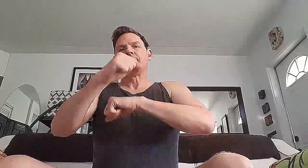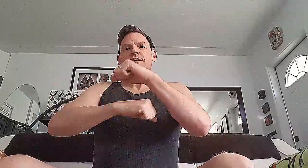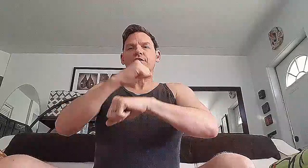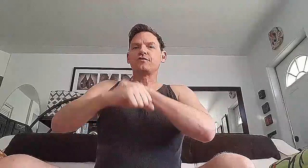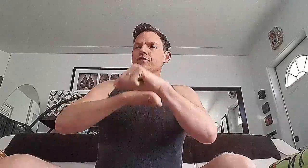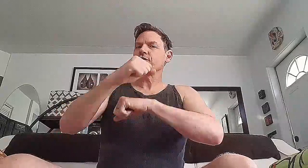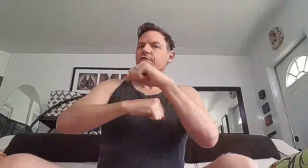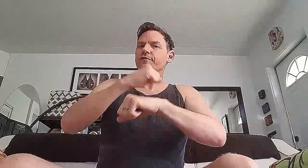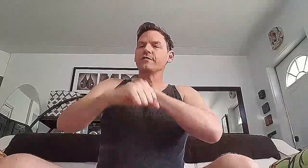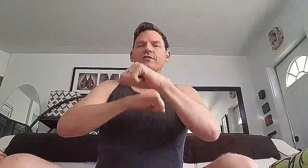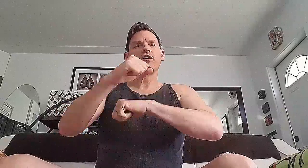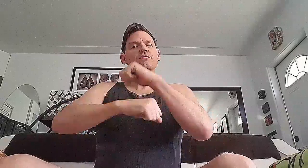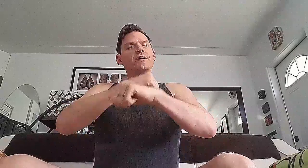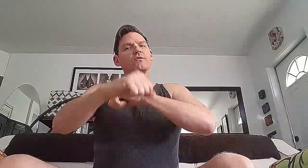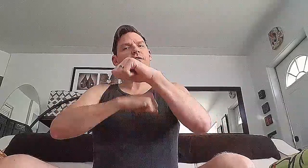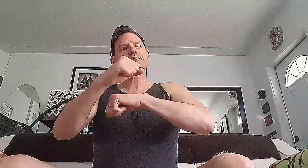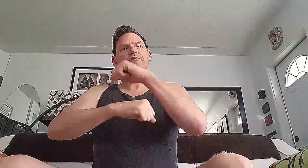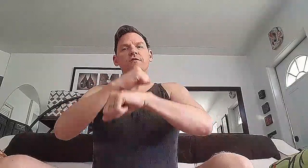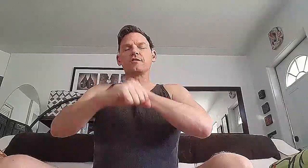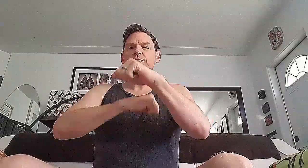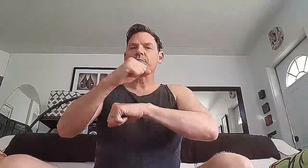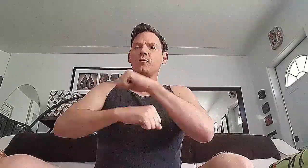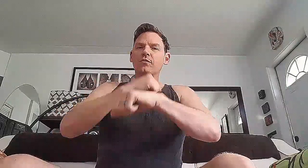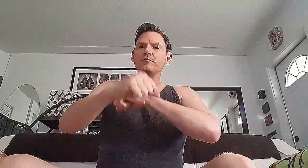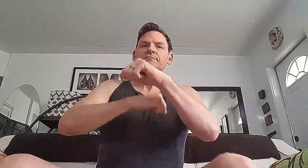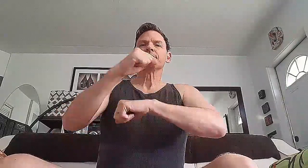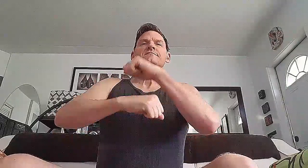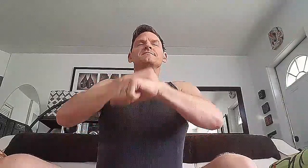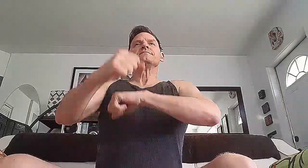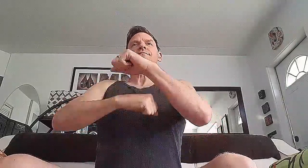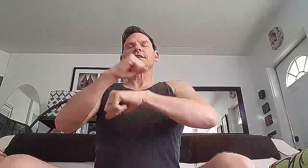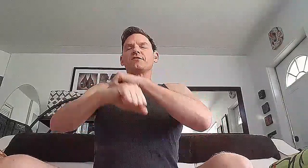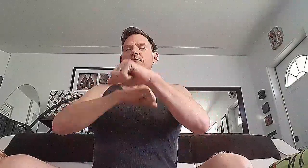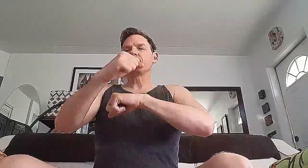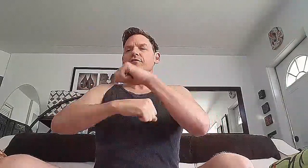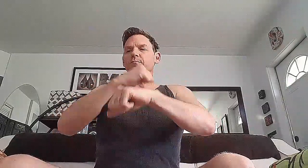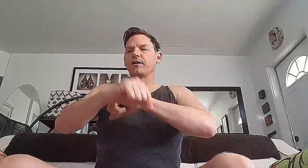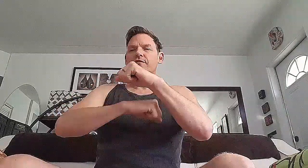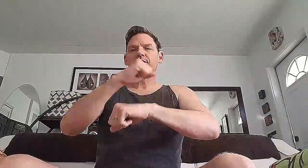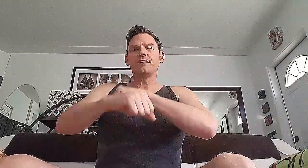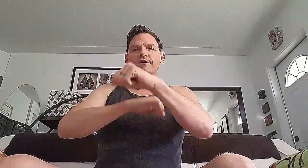Now you should start feeling your heart rate going up just a little bit more. Take some good deep breaths in.